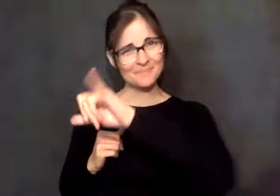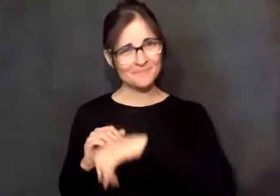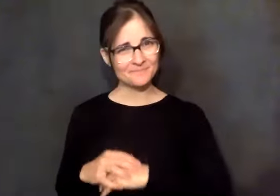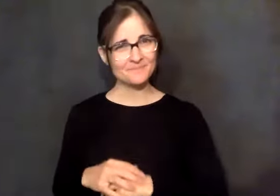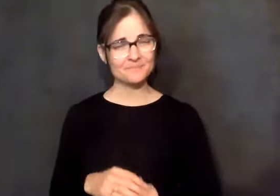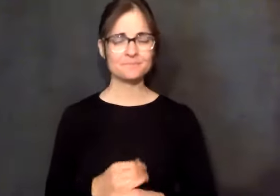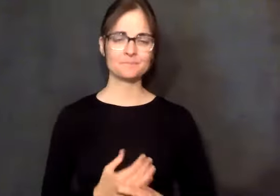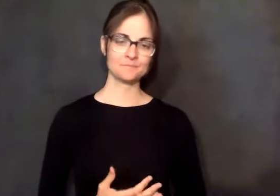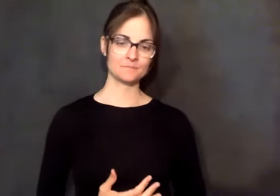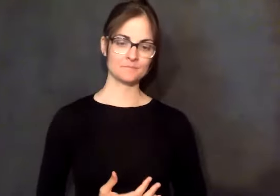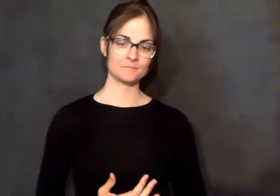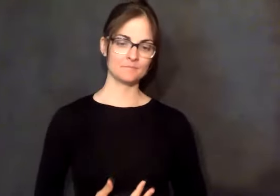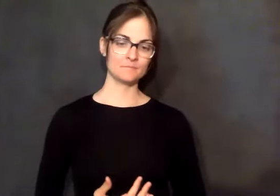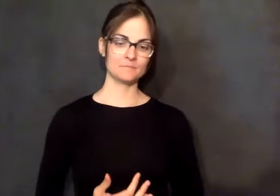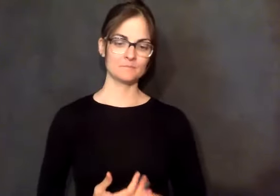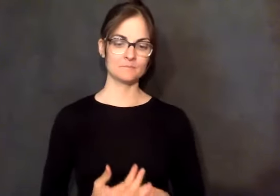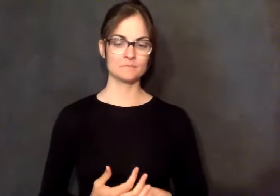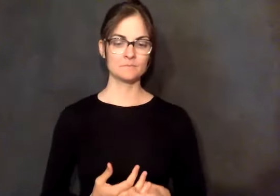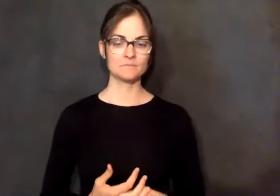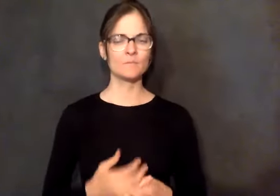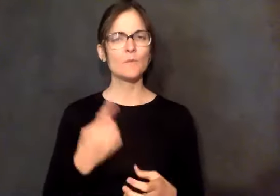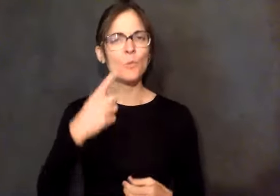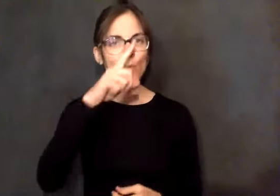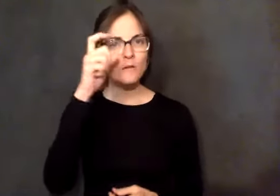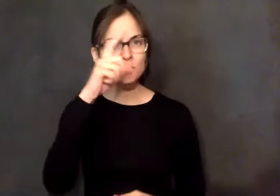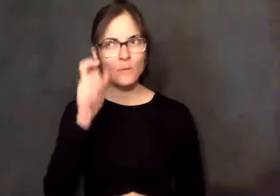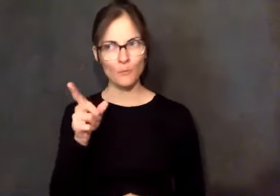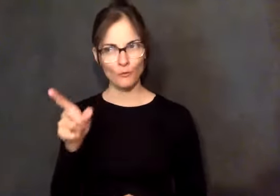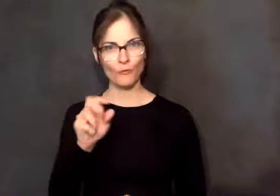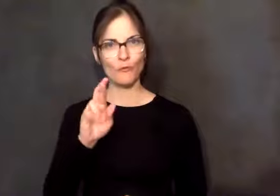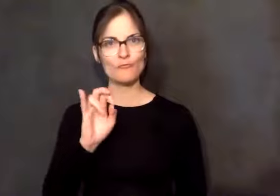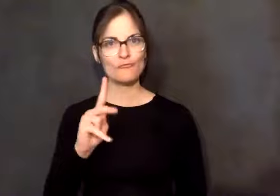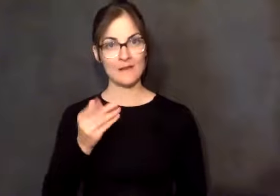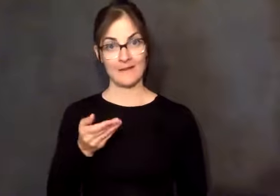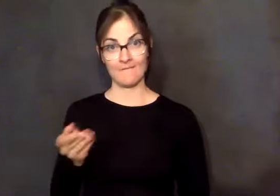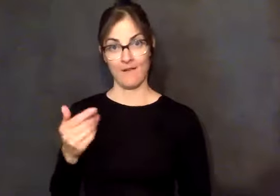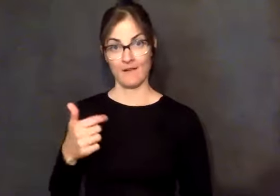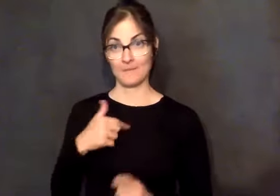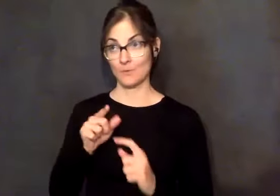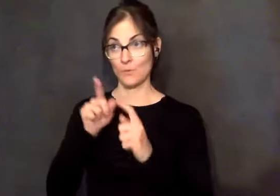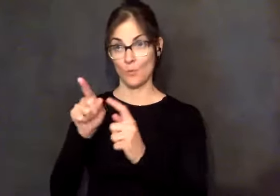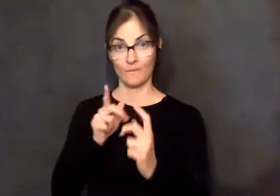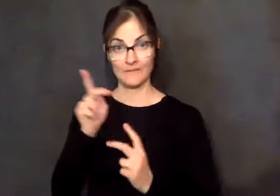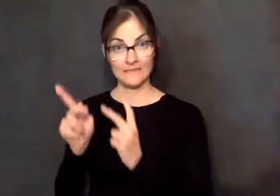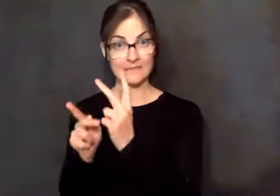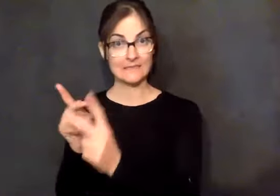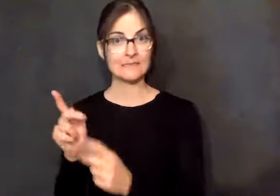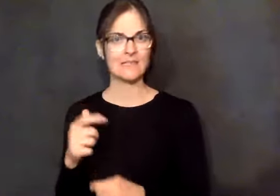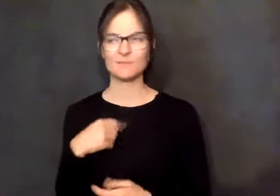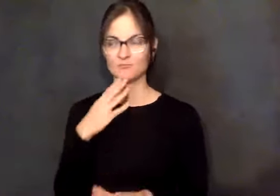him. And I told him when he invited me to come one summer, I said, you don't have